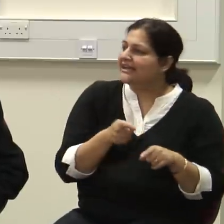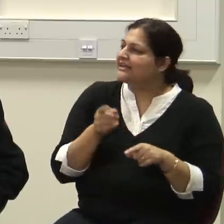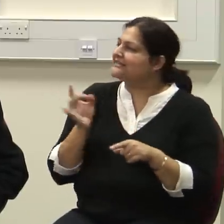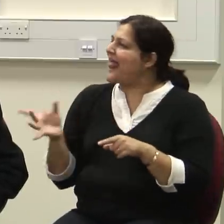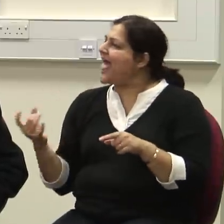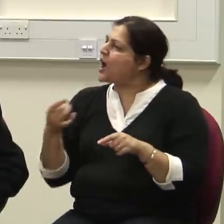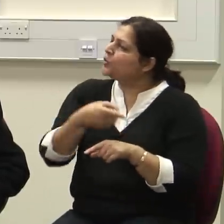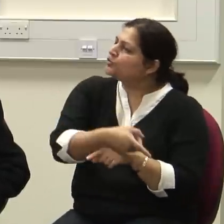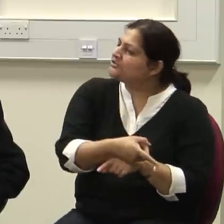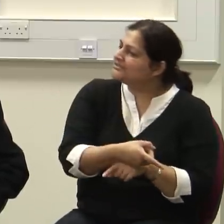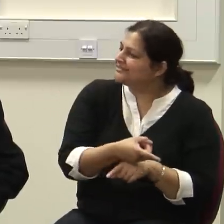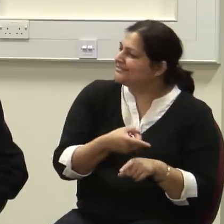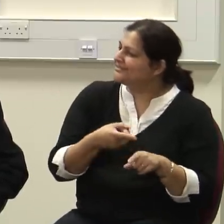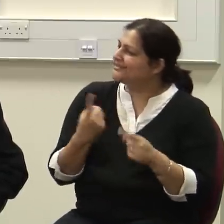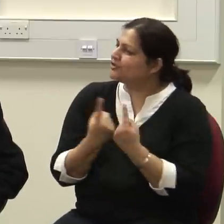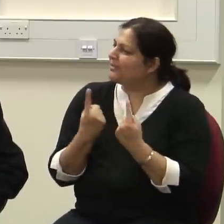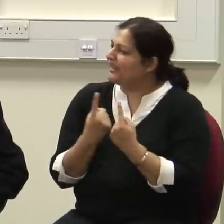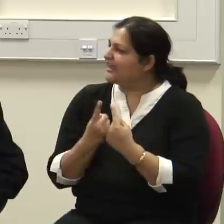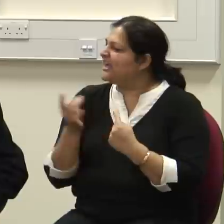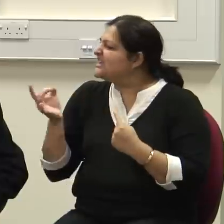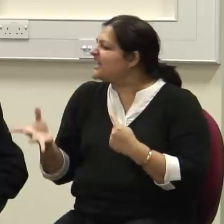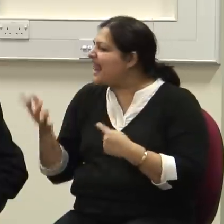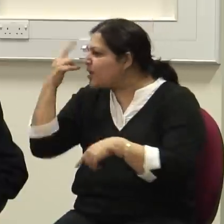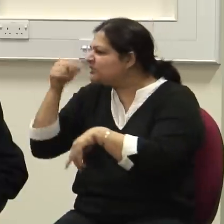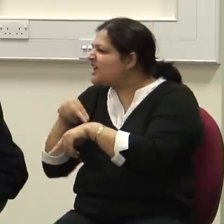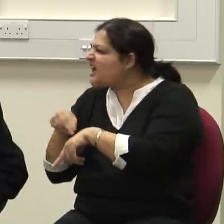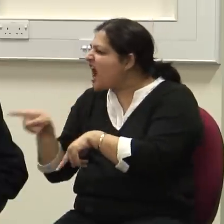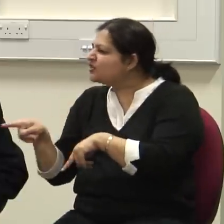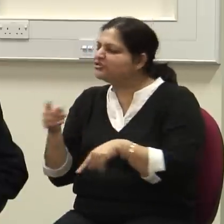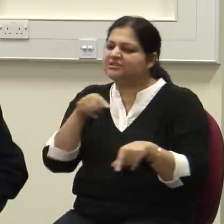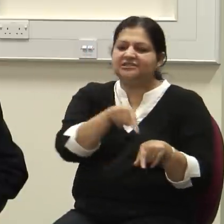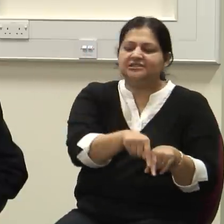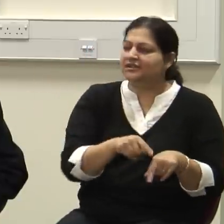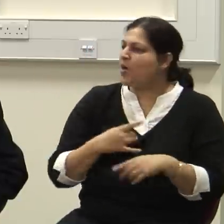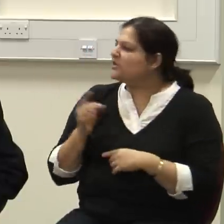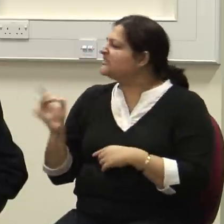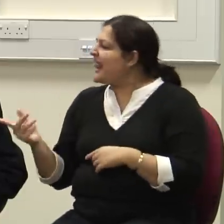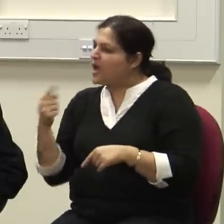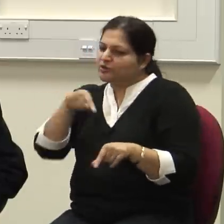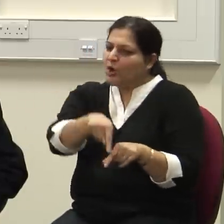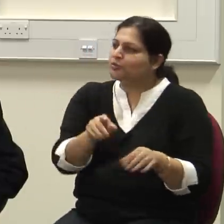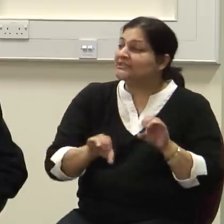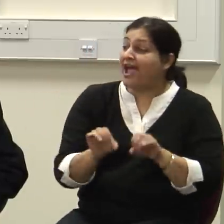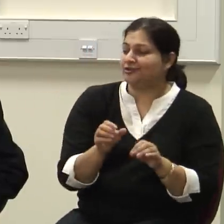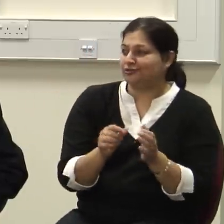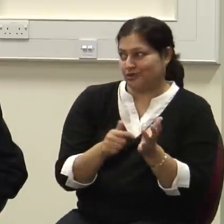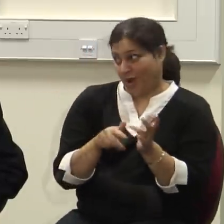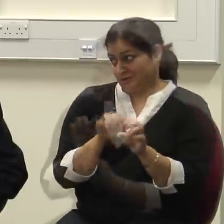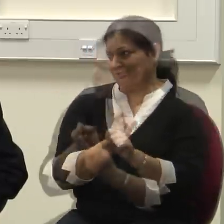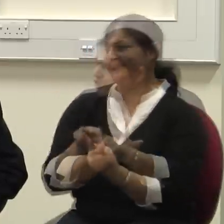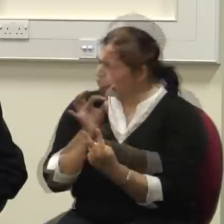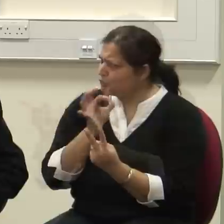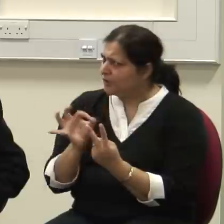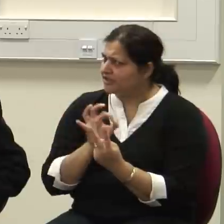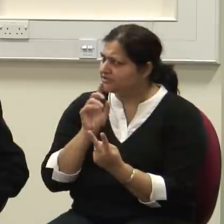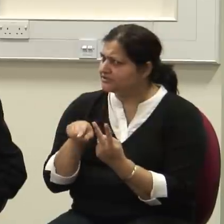Doesn't matter to whom. When you no longer maintain your own integrity, and when you sell out. To that extent, you curtail your freedom.